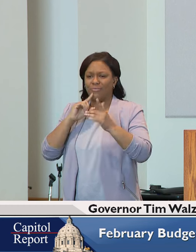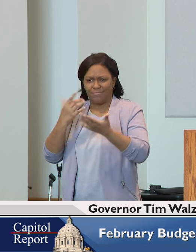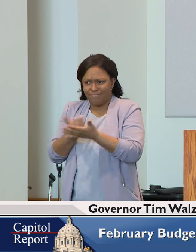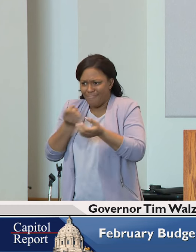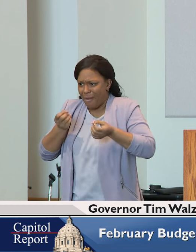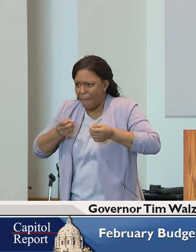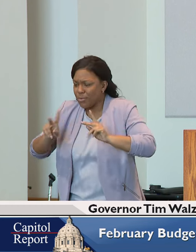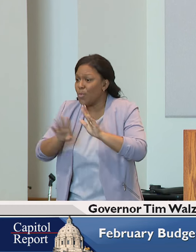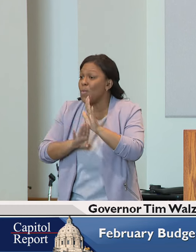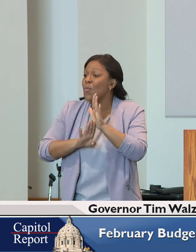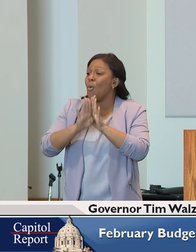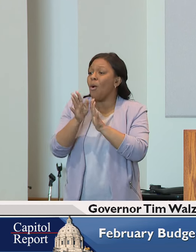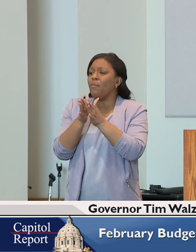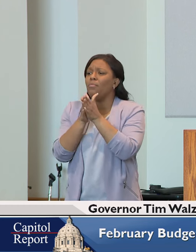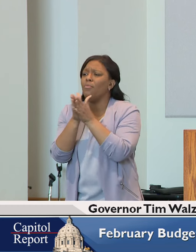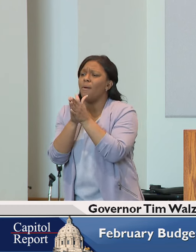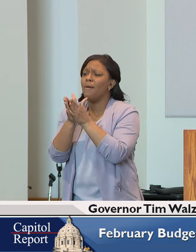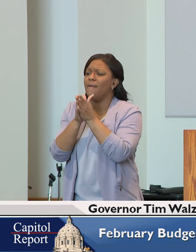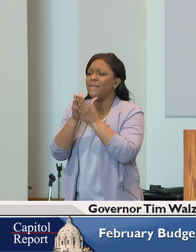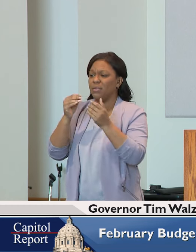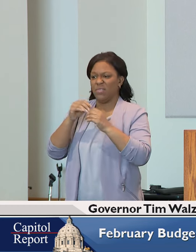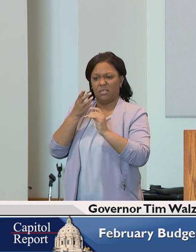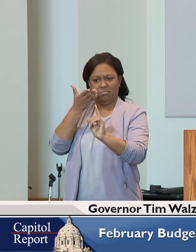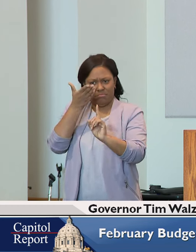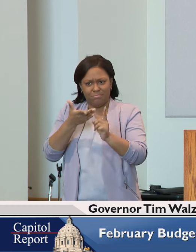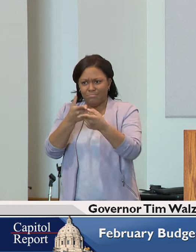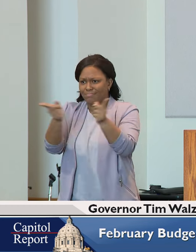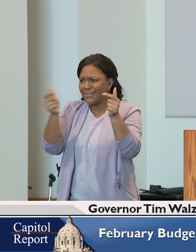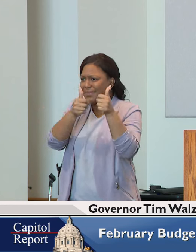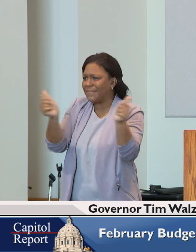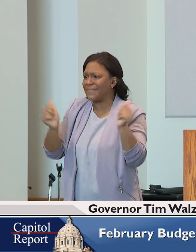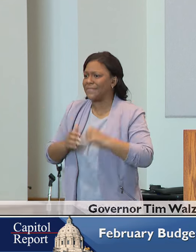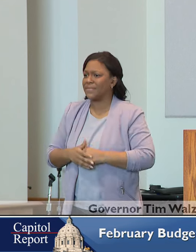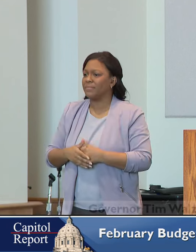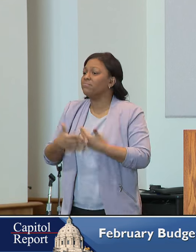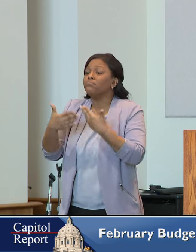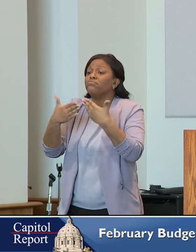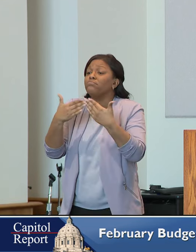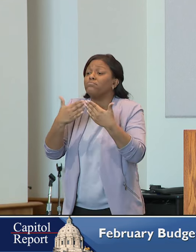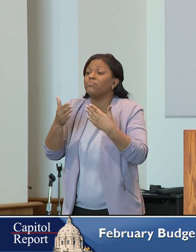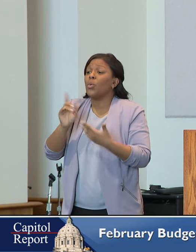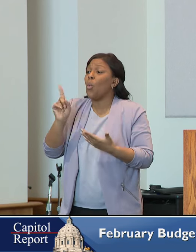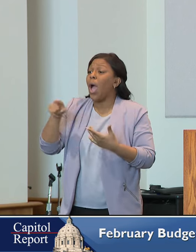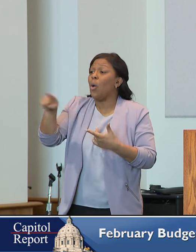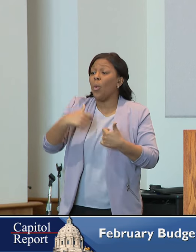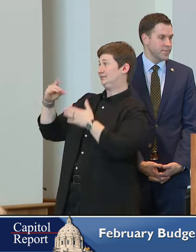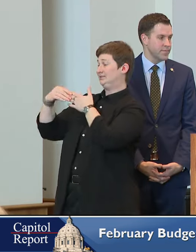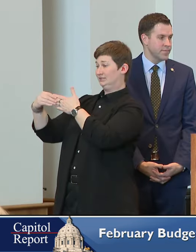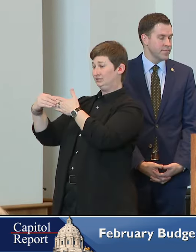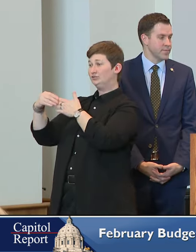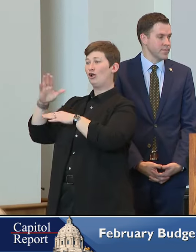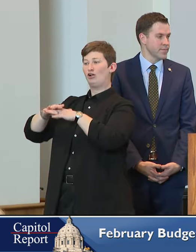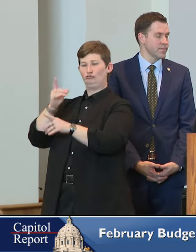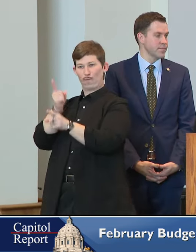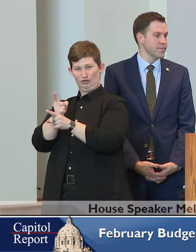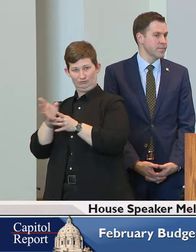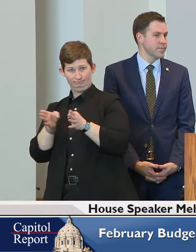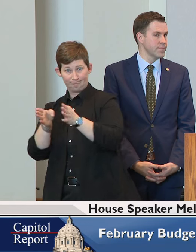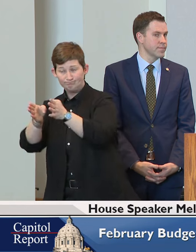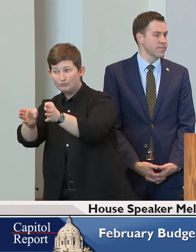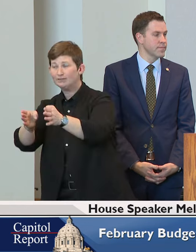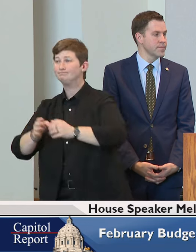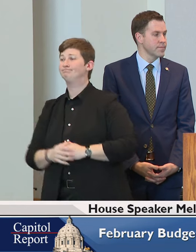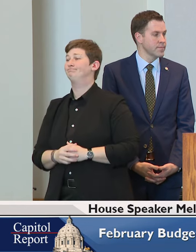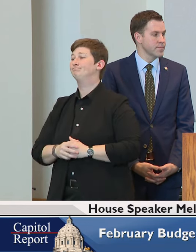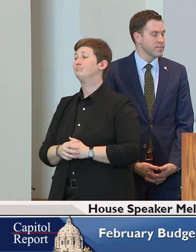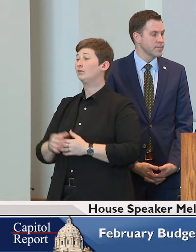of interference, whether it's in your bedroom or with your children's education. All of those things make Minnesota a great place to be. Our economy continues